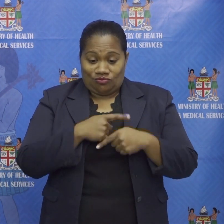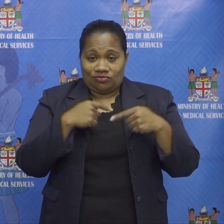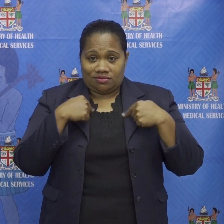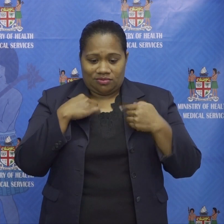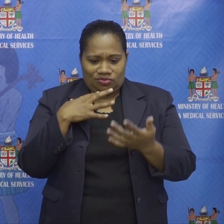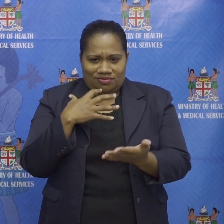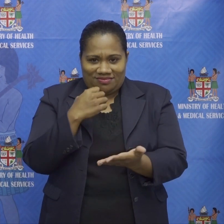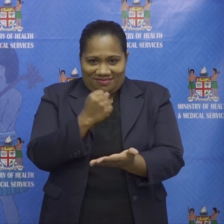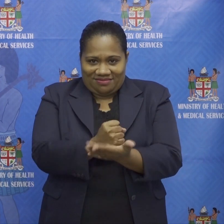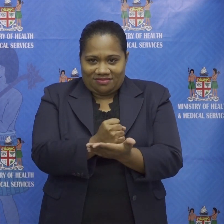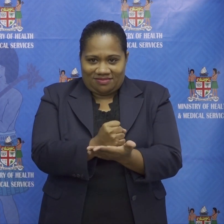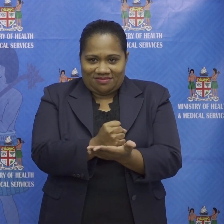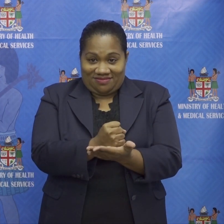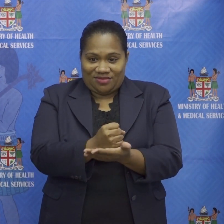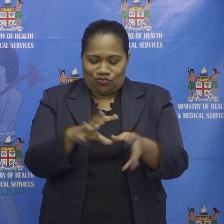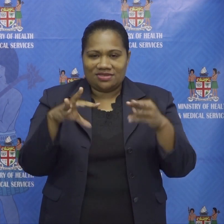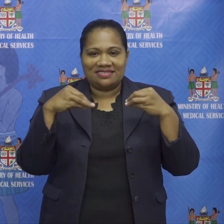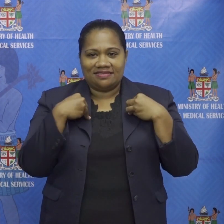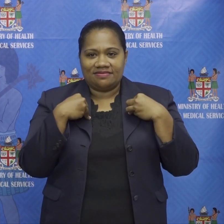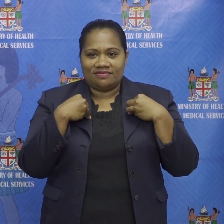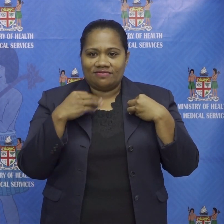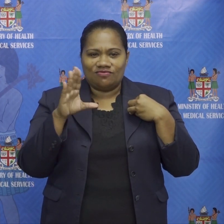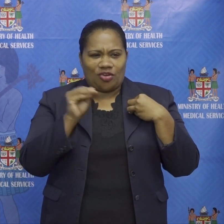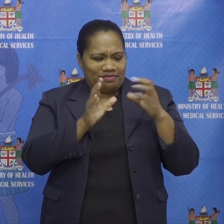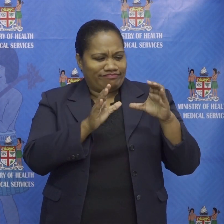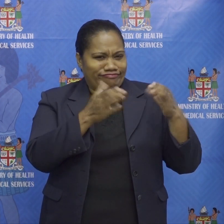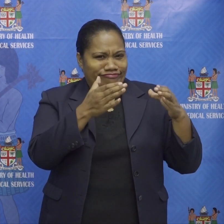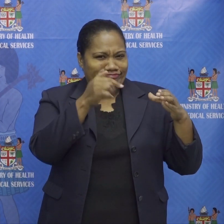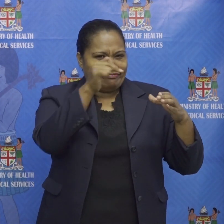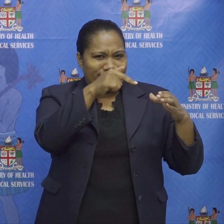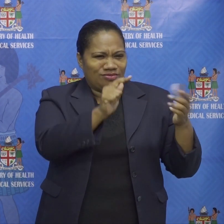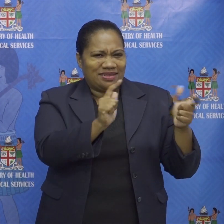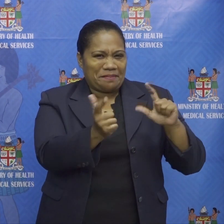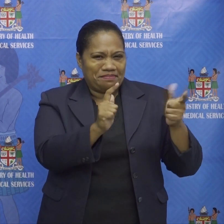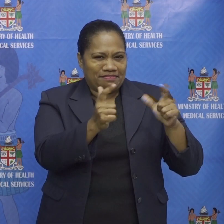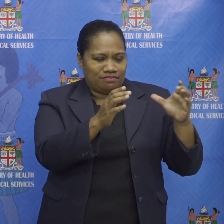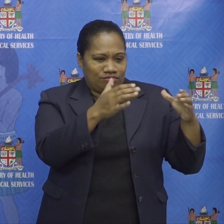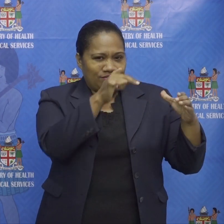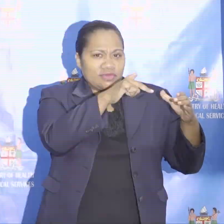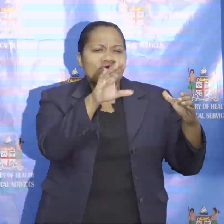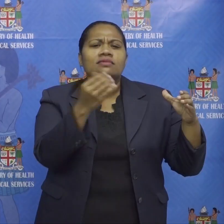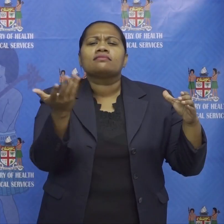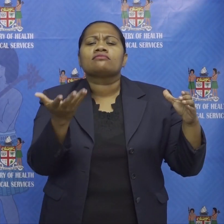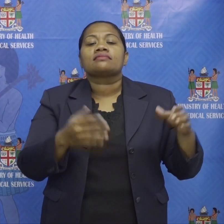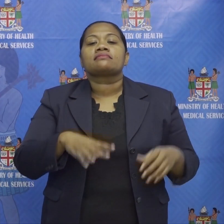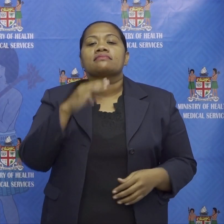microbiological diagnostic unit at the Peter Doherty Institute in Melbourne